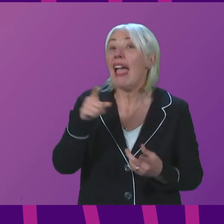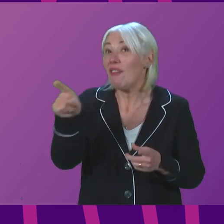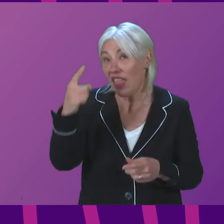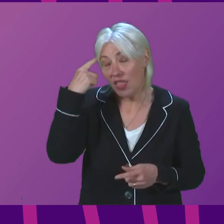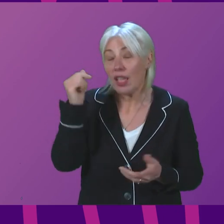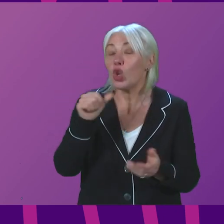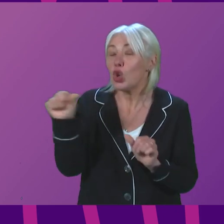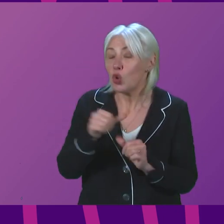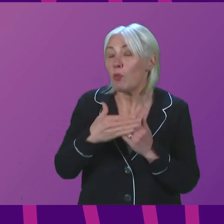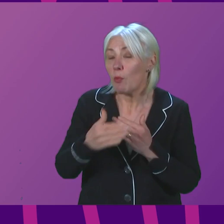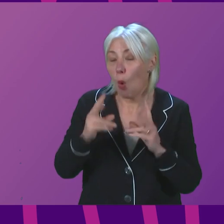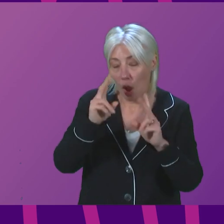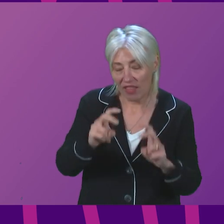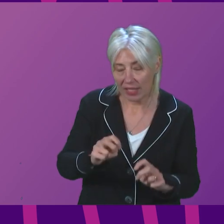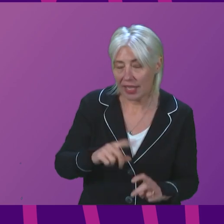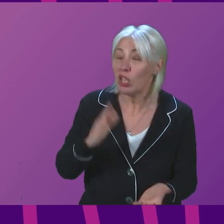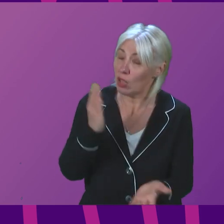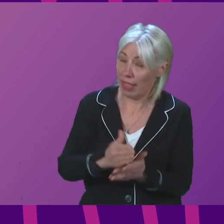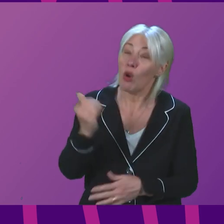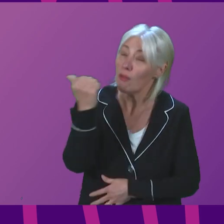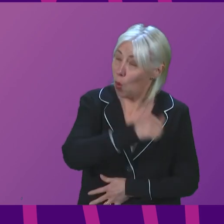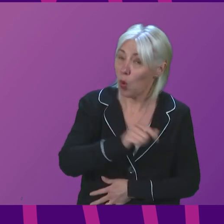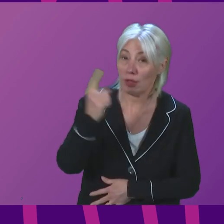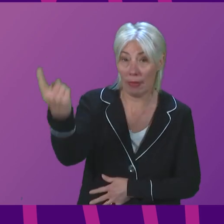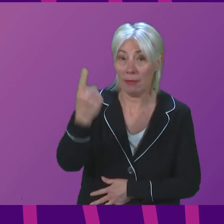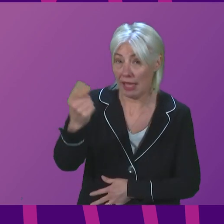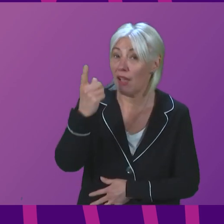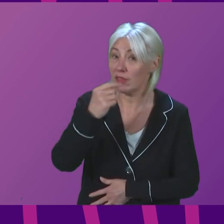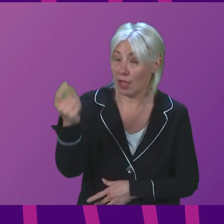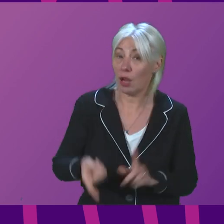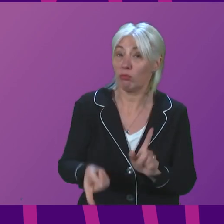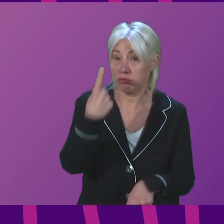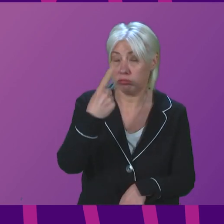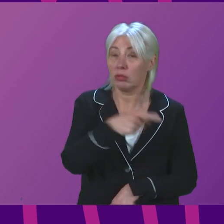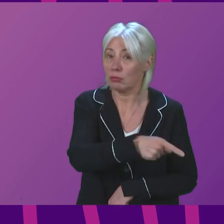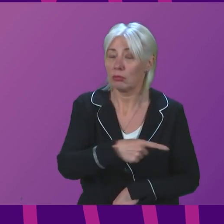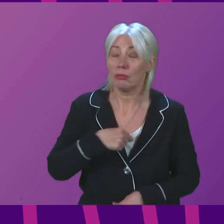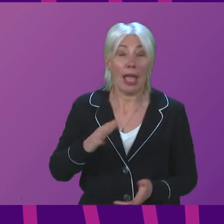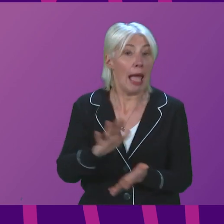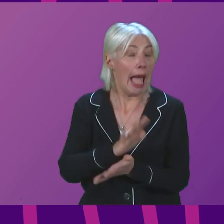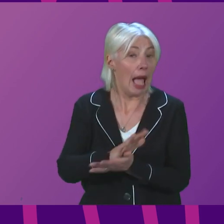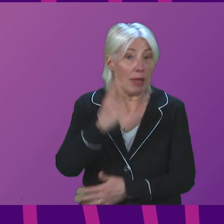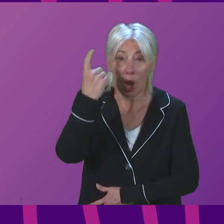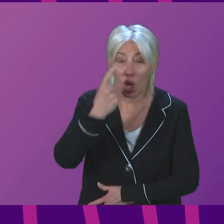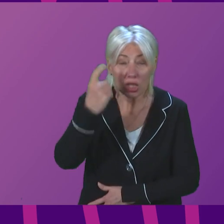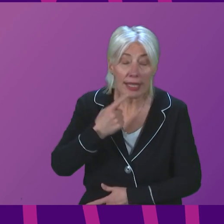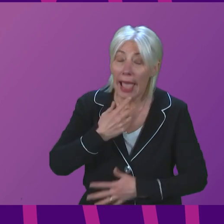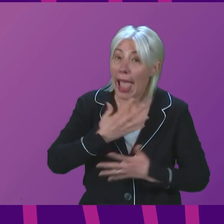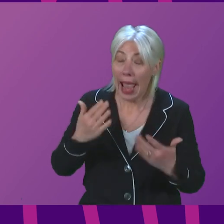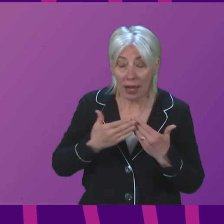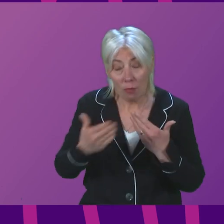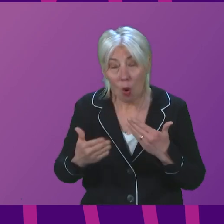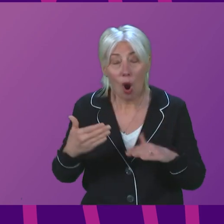inquiry or investigation, then of course it is able to do so. I am happy to consider whether there is any further